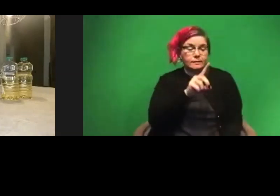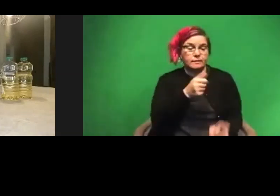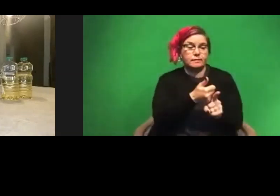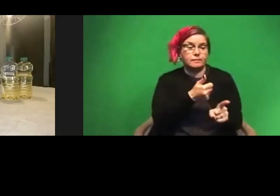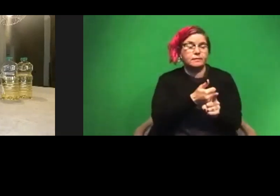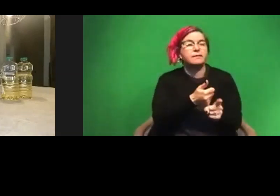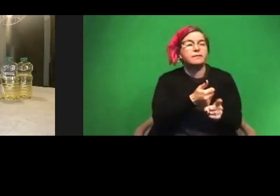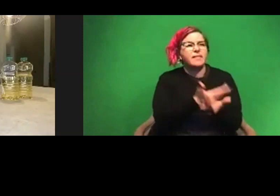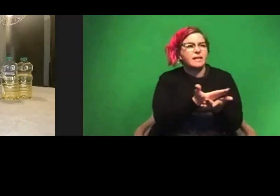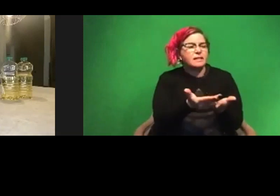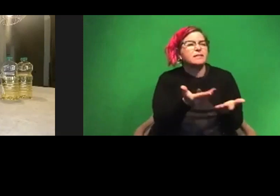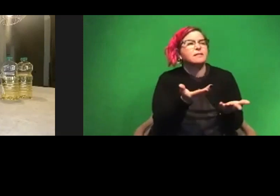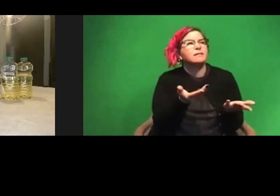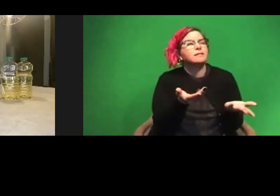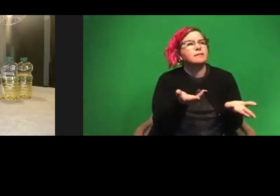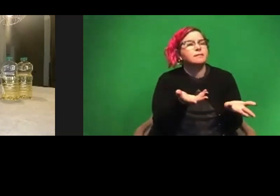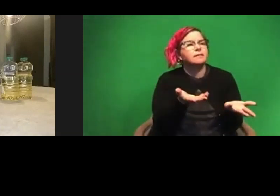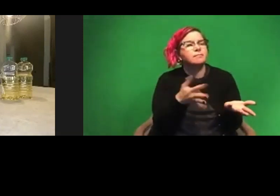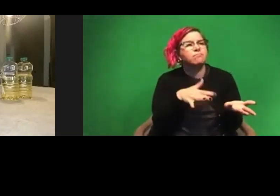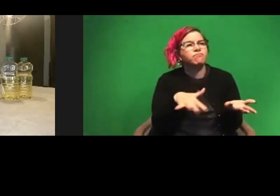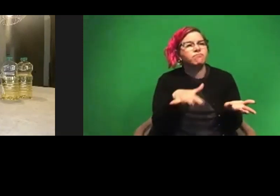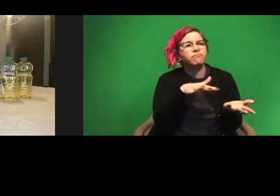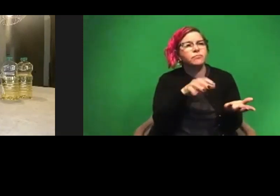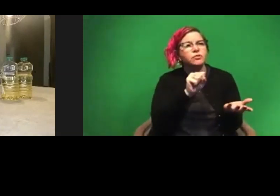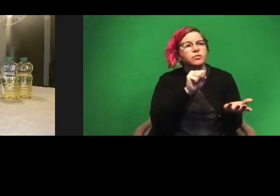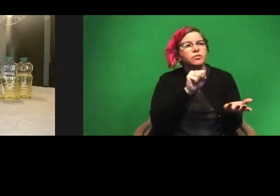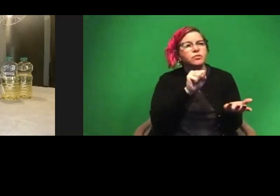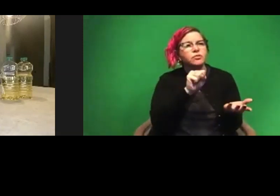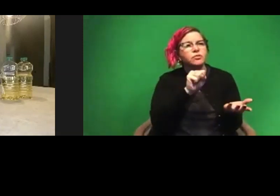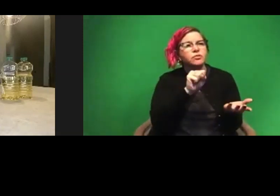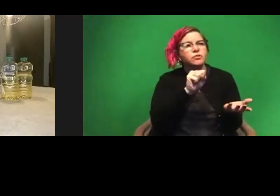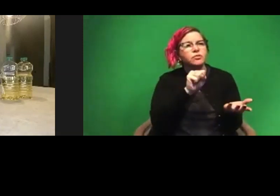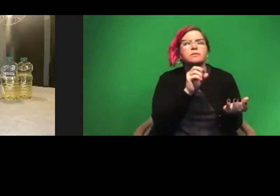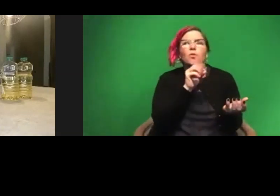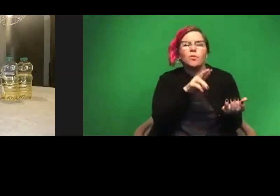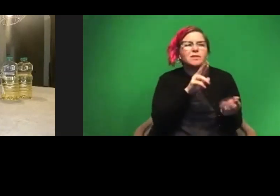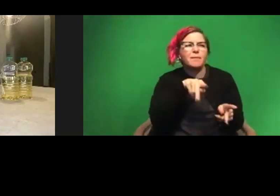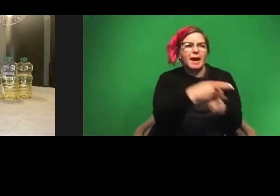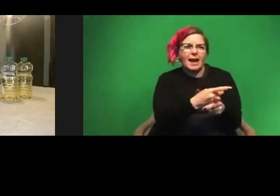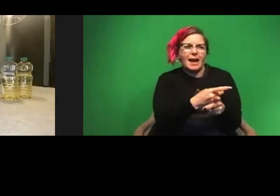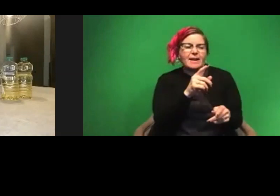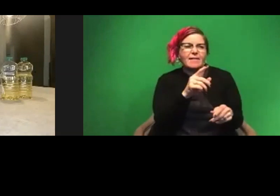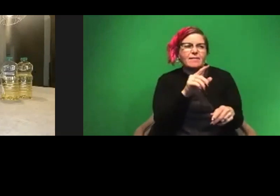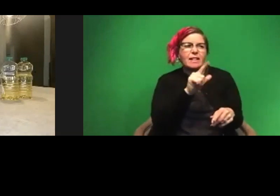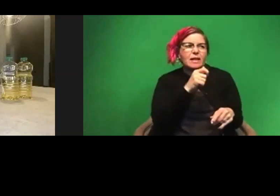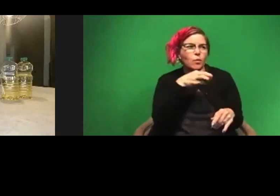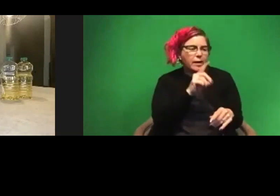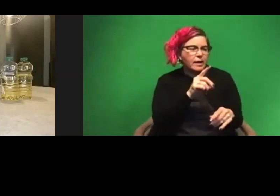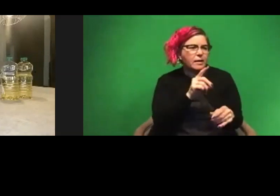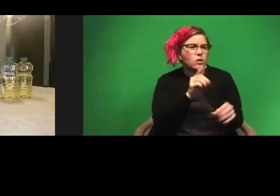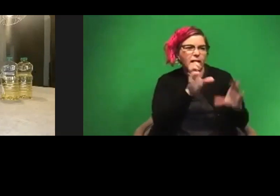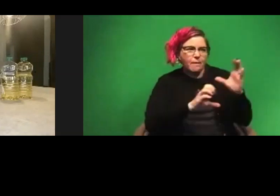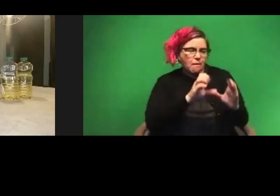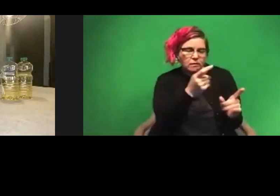substances or solutions or just some type of liquid or what a chemical that